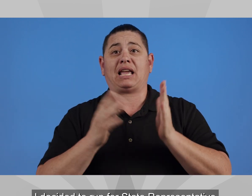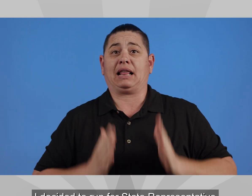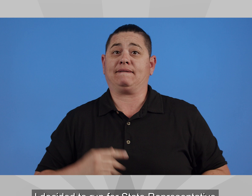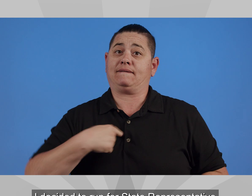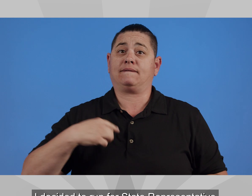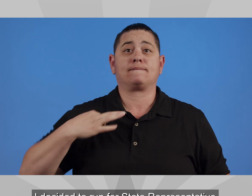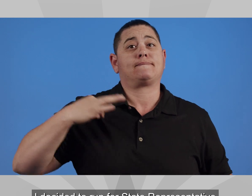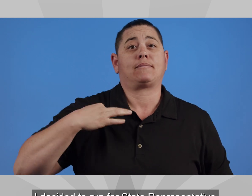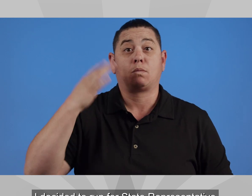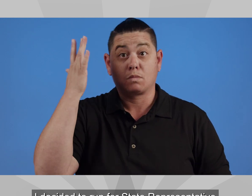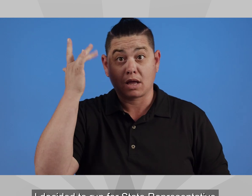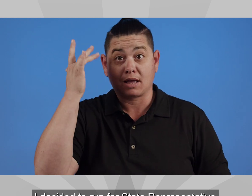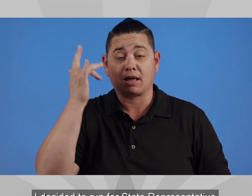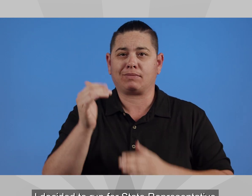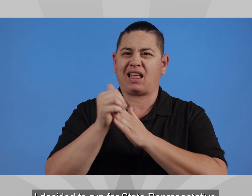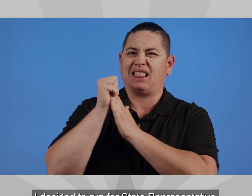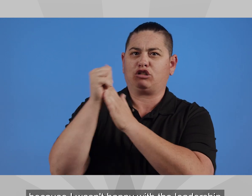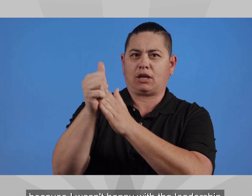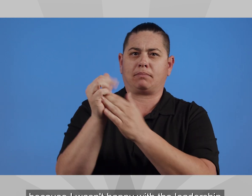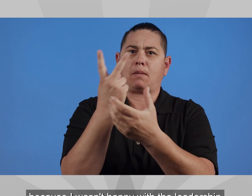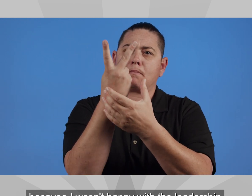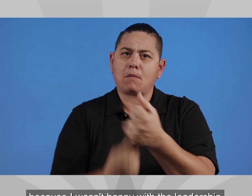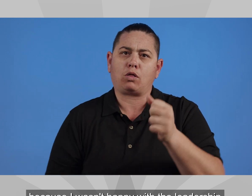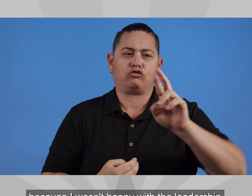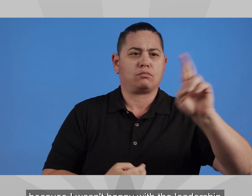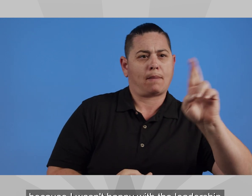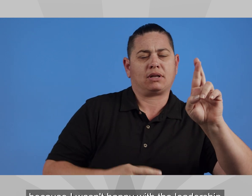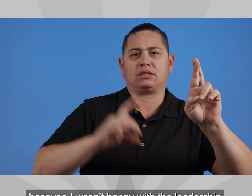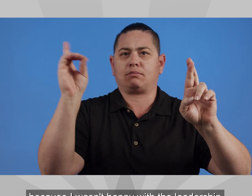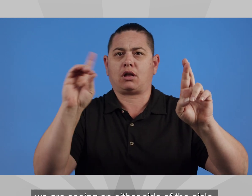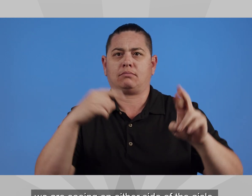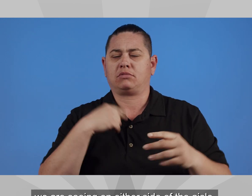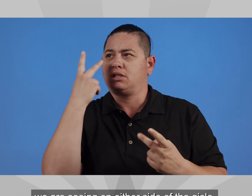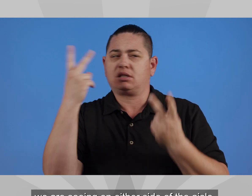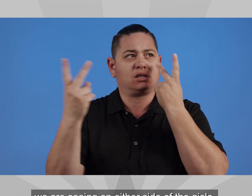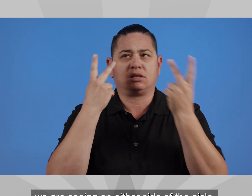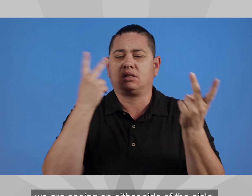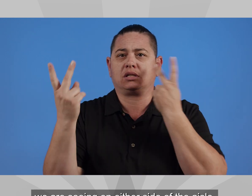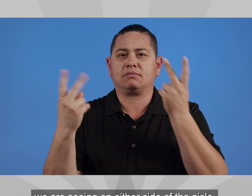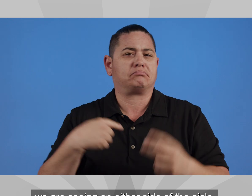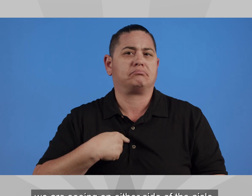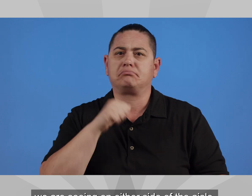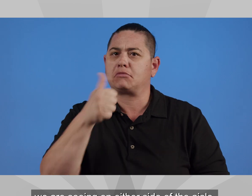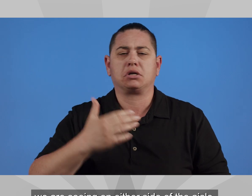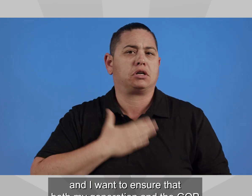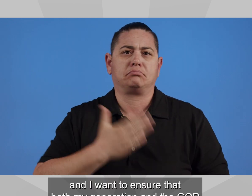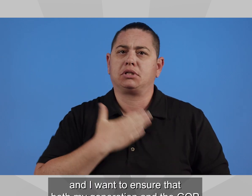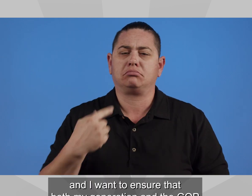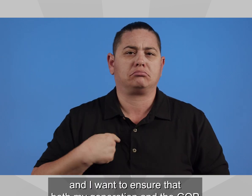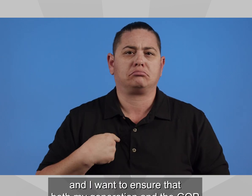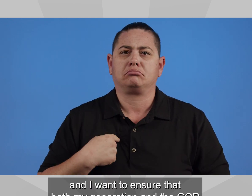I decided to run for state representative because I wasn't happy with the leadership we are seeing on either side of the aisle,